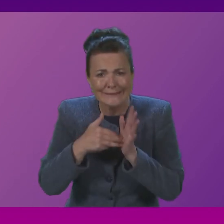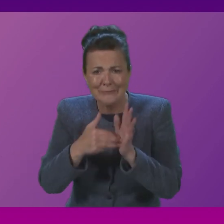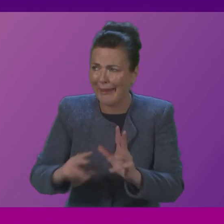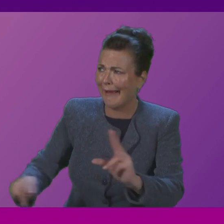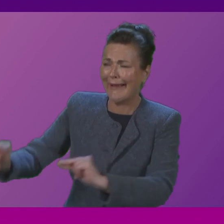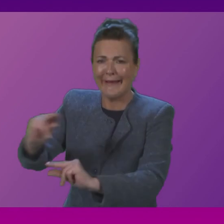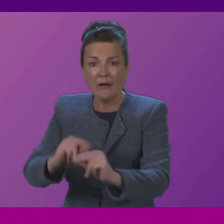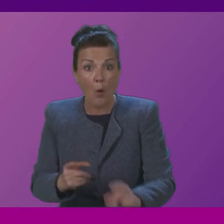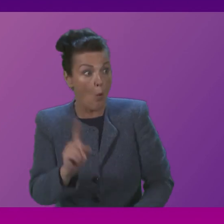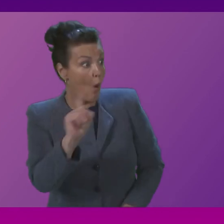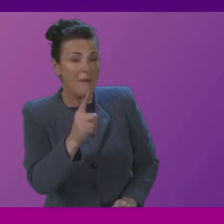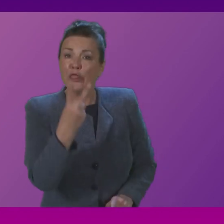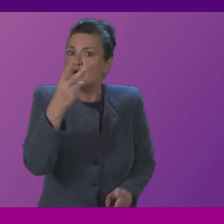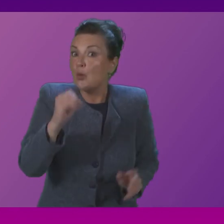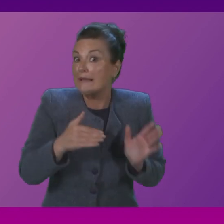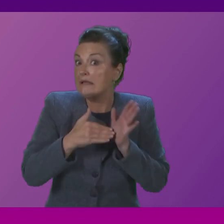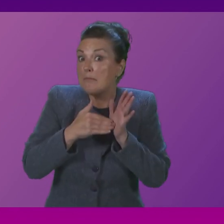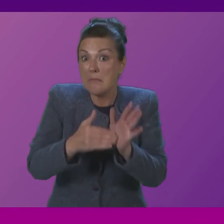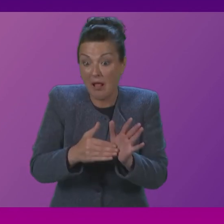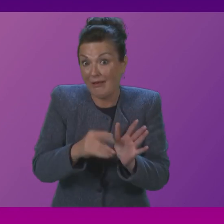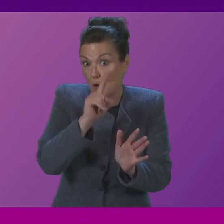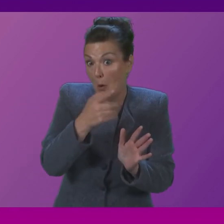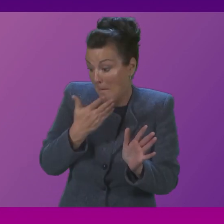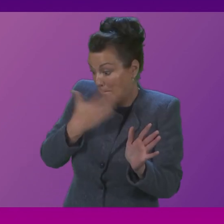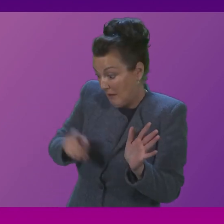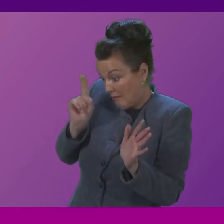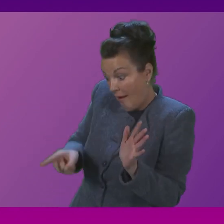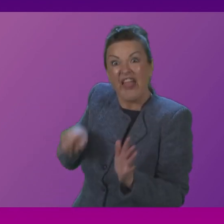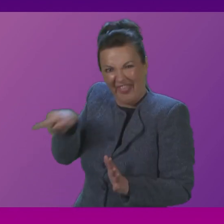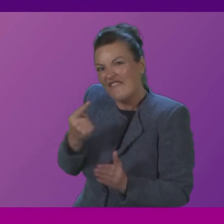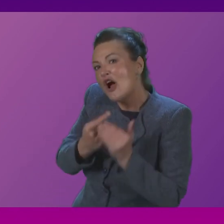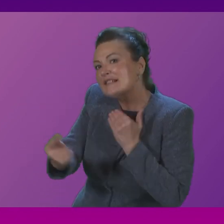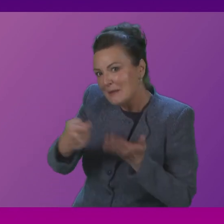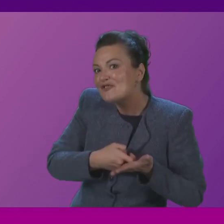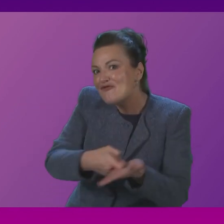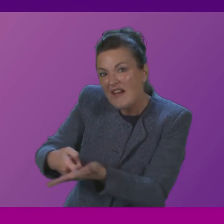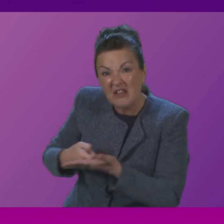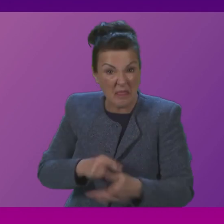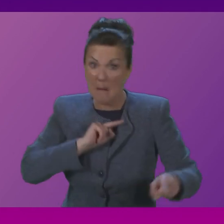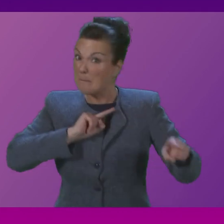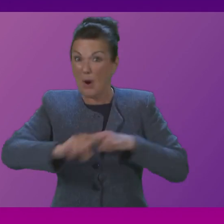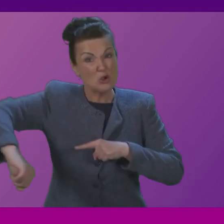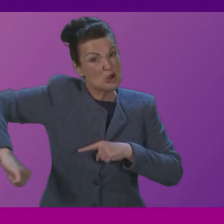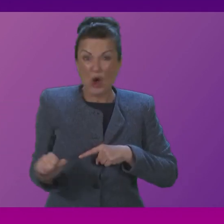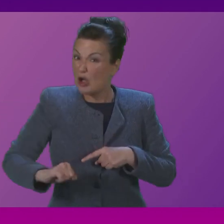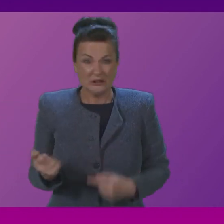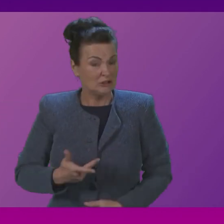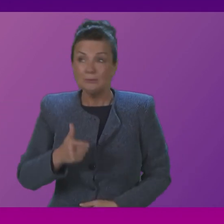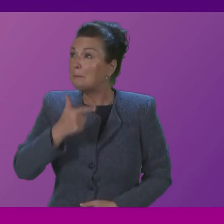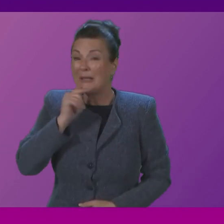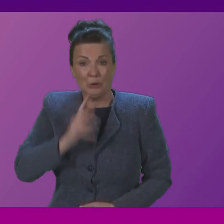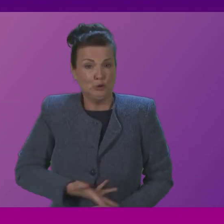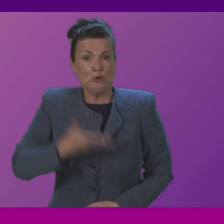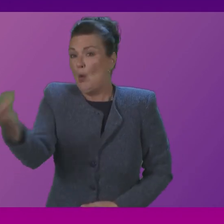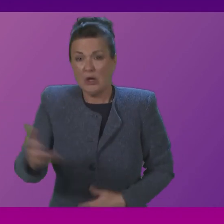how about the 20 million pounds she's earmarked for an independence referendum that the majority of Scots don't want